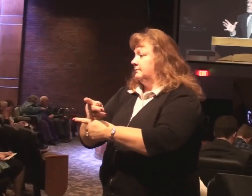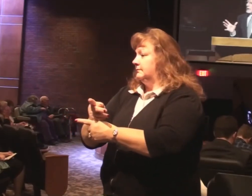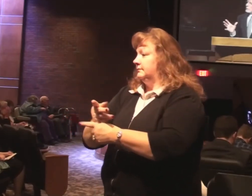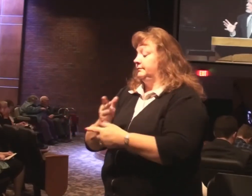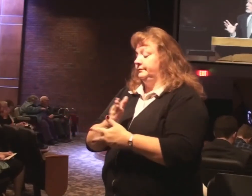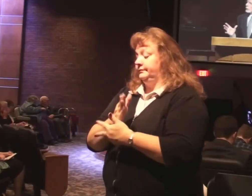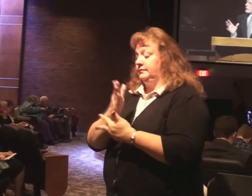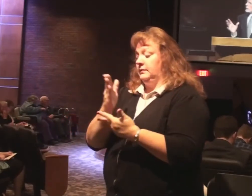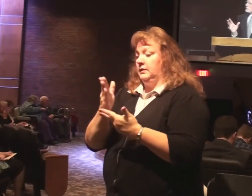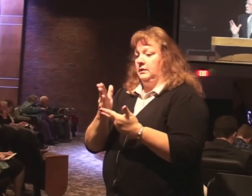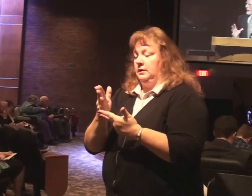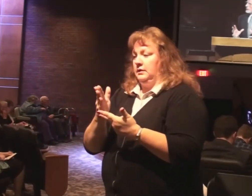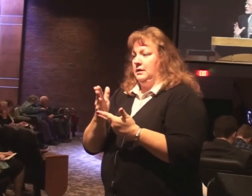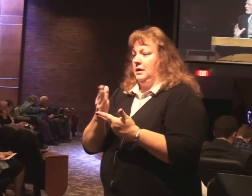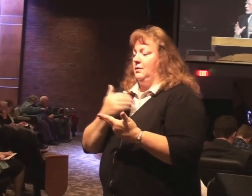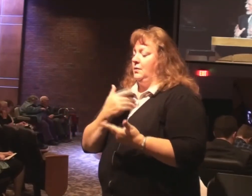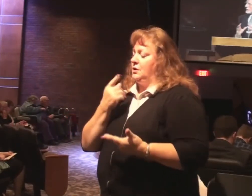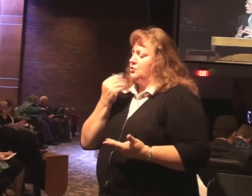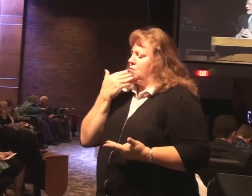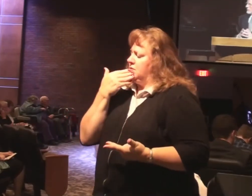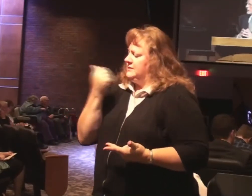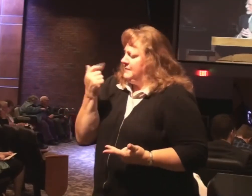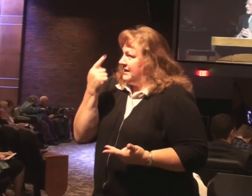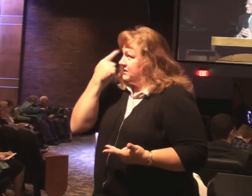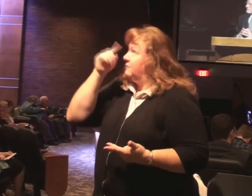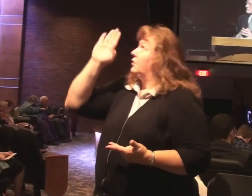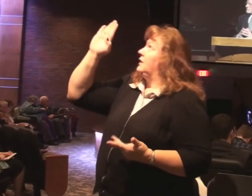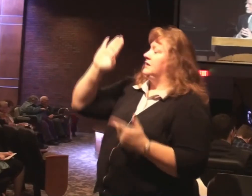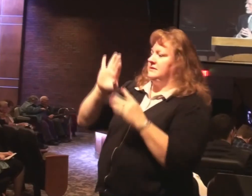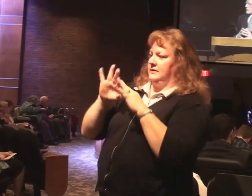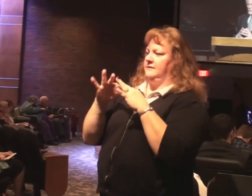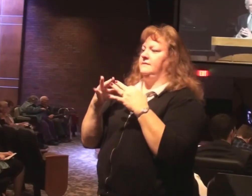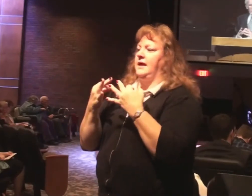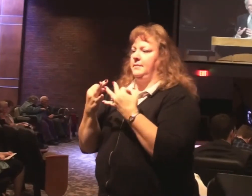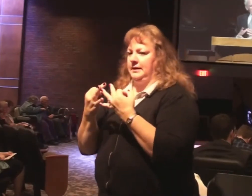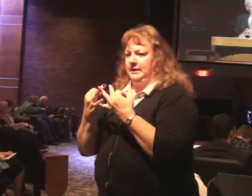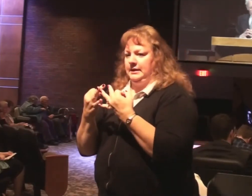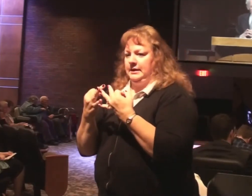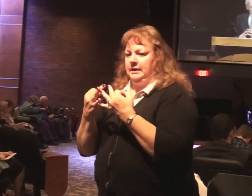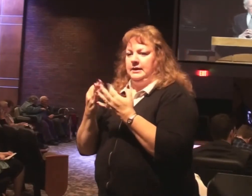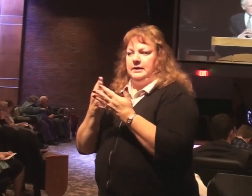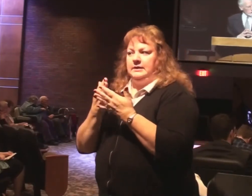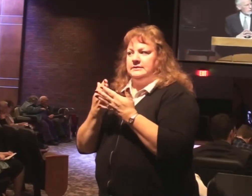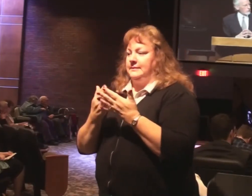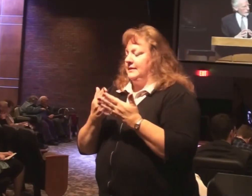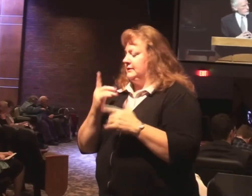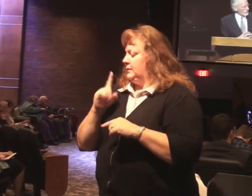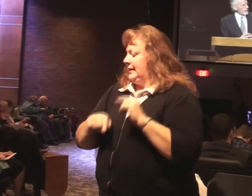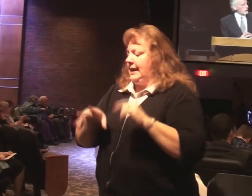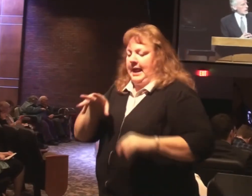We want to do what is best for God's family. Certain things aren't acceptable in God's family.